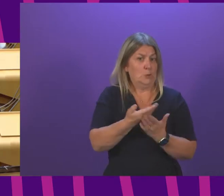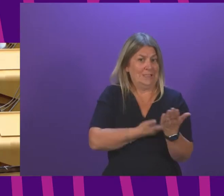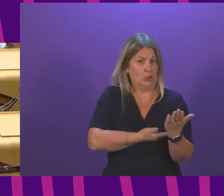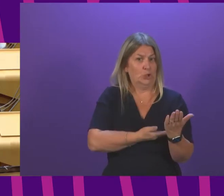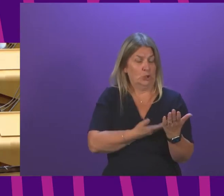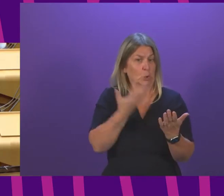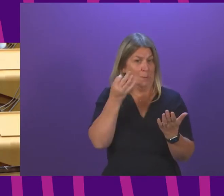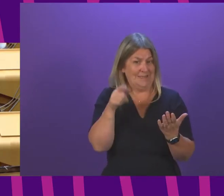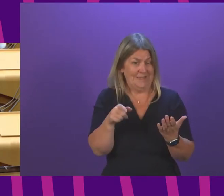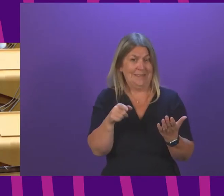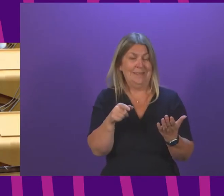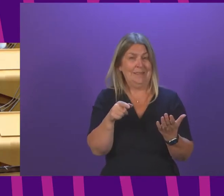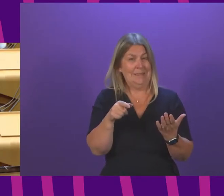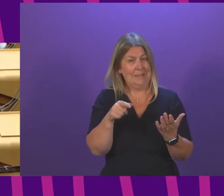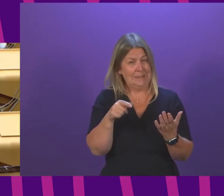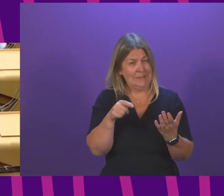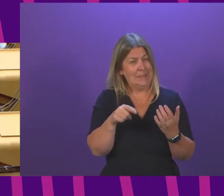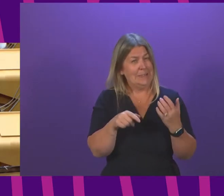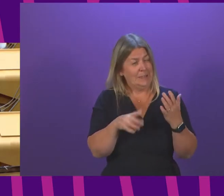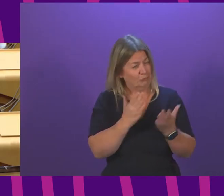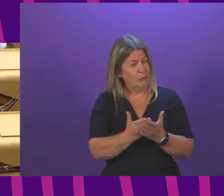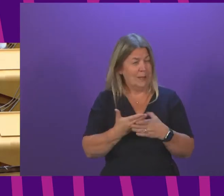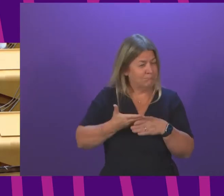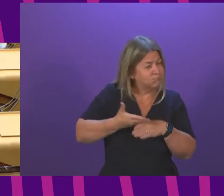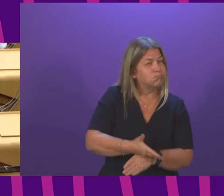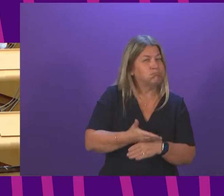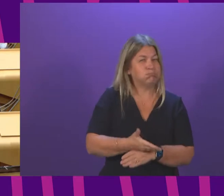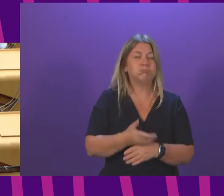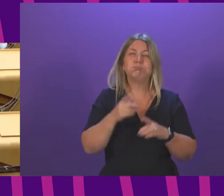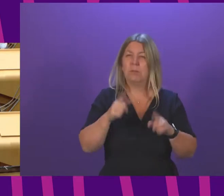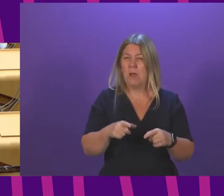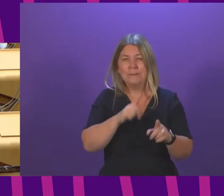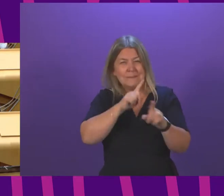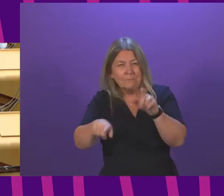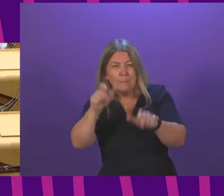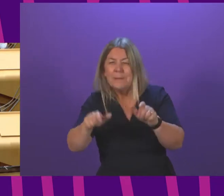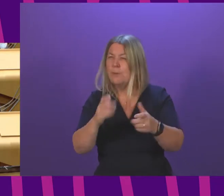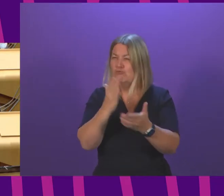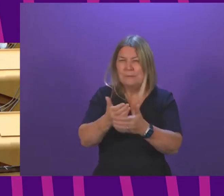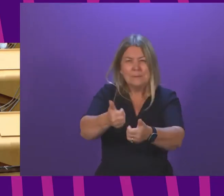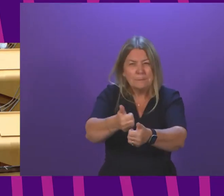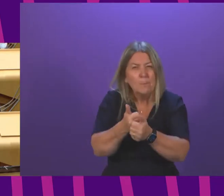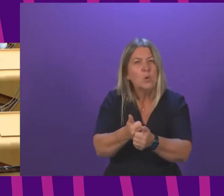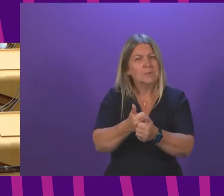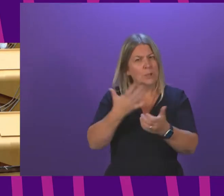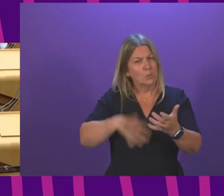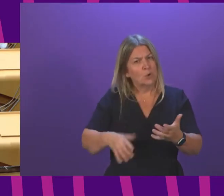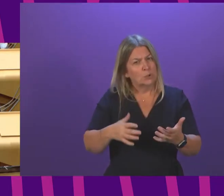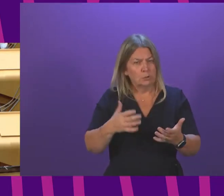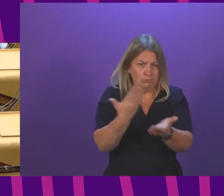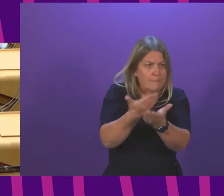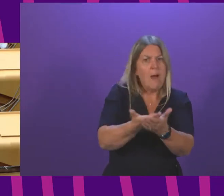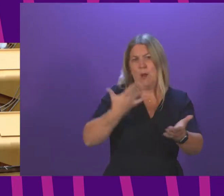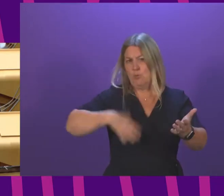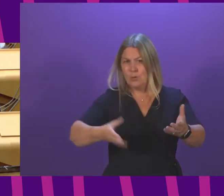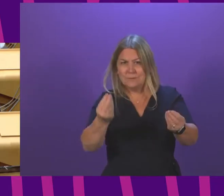government about it, and the tenacity of other individuals, such as David Whelan or Helen Holland, to pursue these issues with